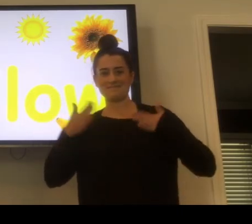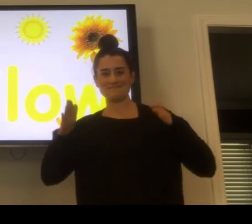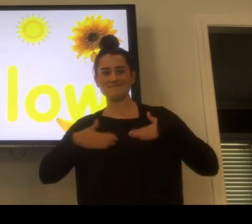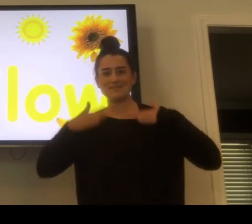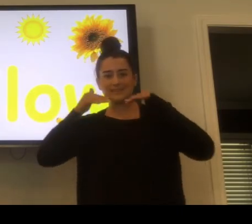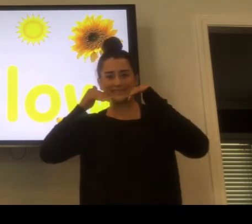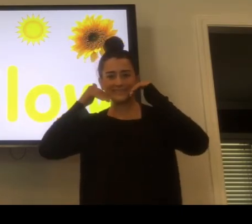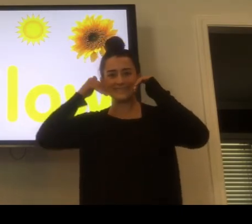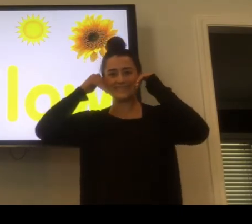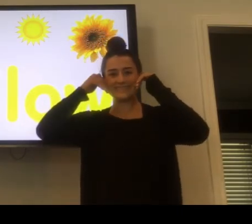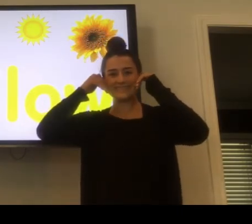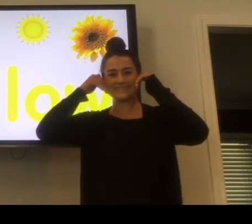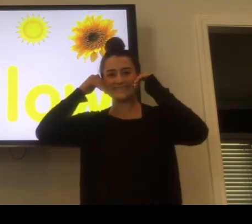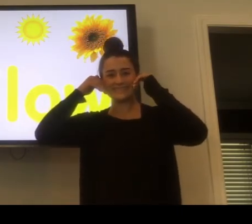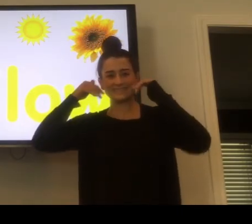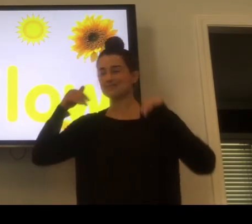A yellow smiley face.